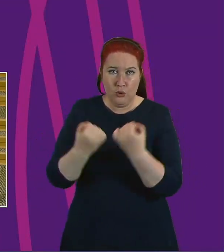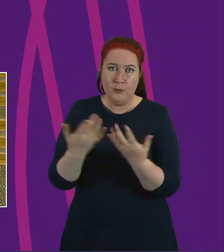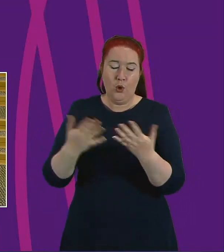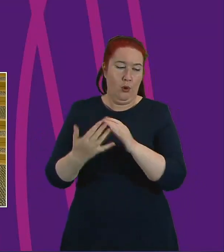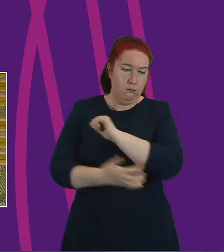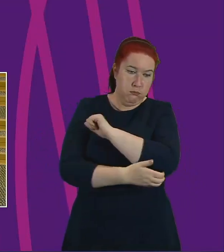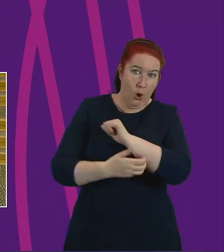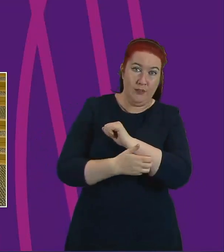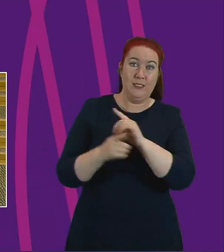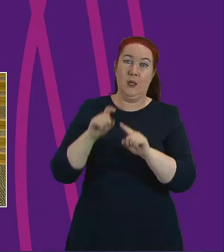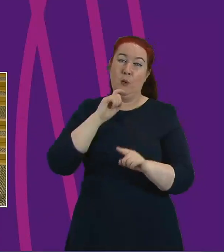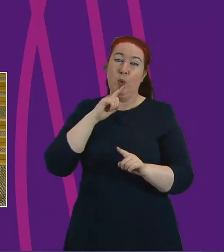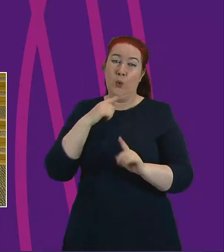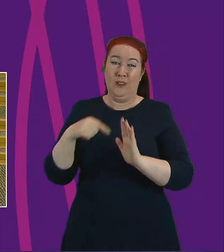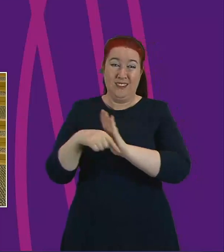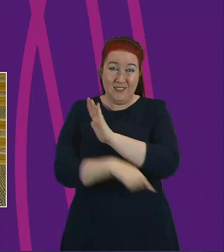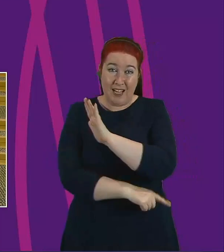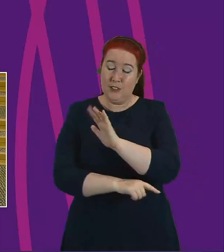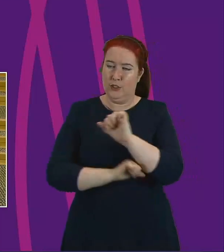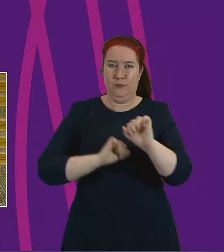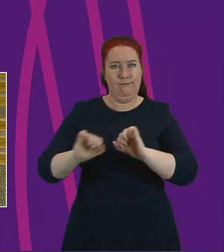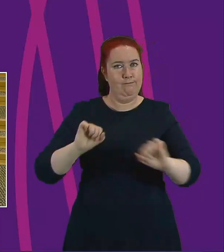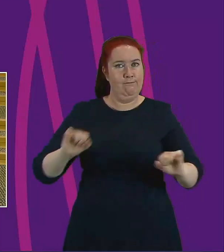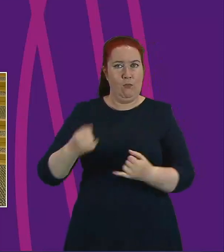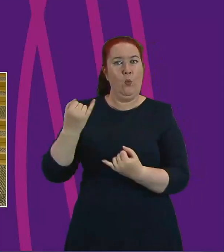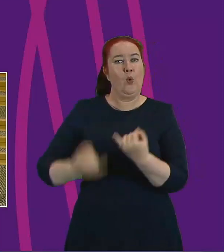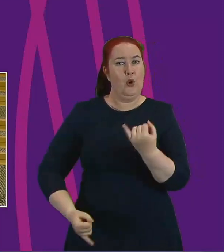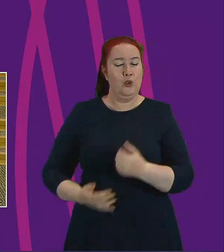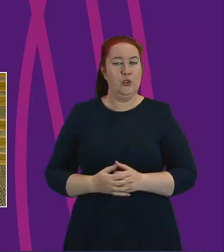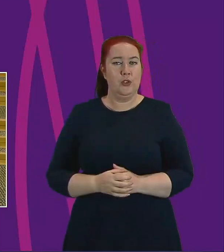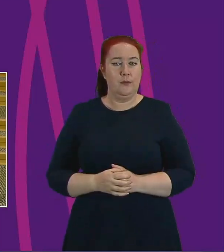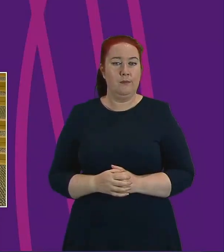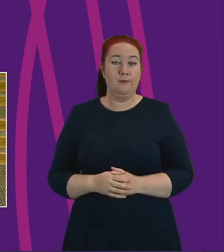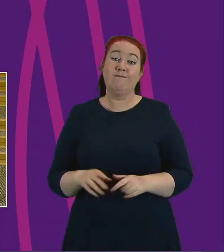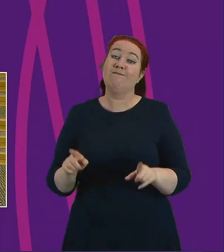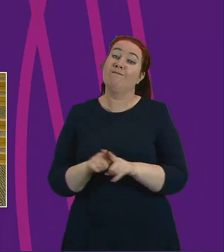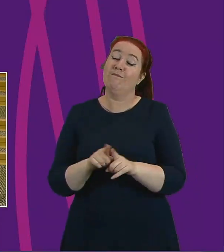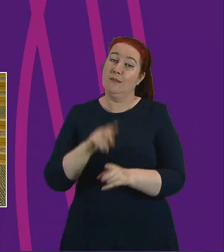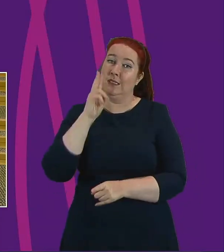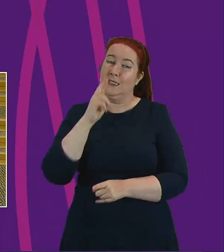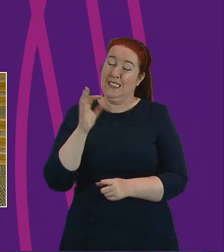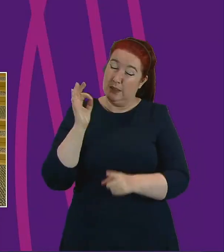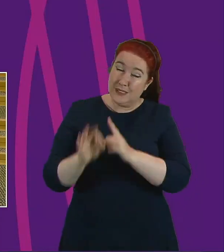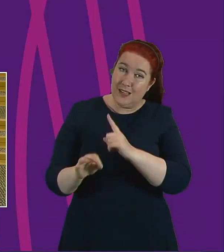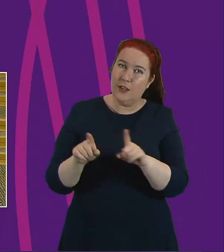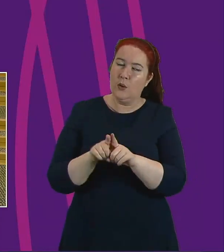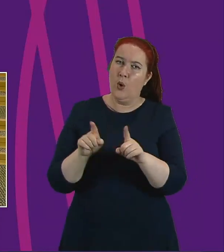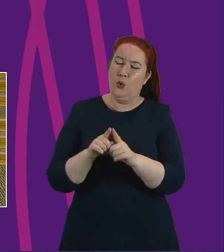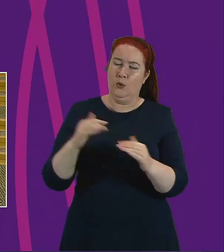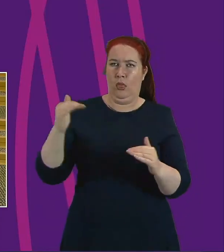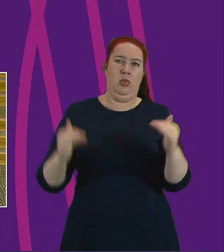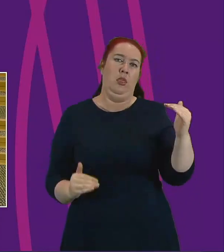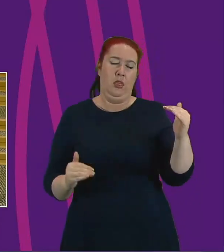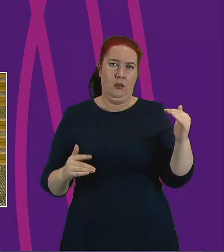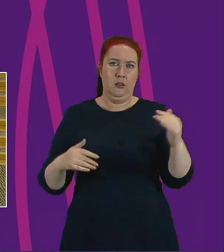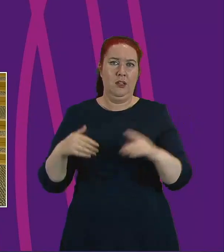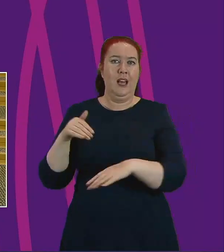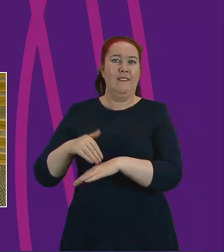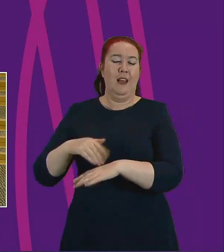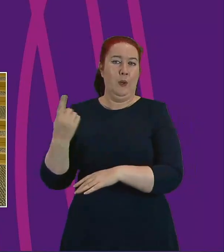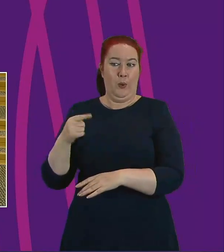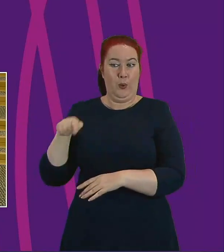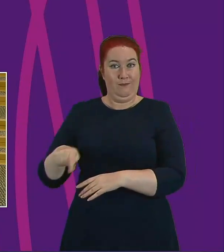feeling the most pain. Moreover we have also unfortunately seen a range of specific and disproportionate impacts on people with caring